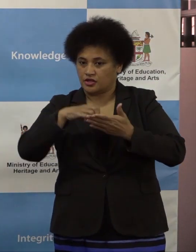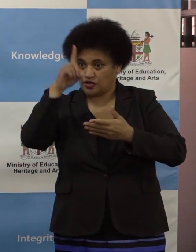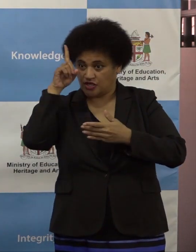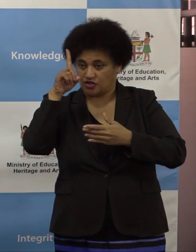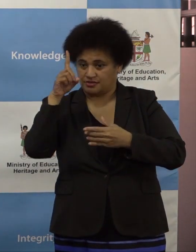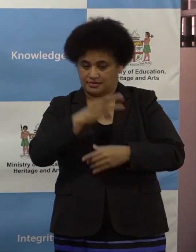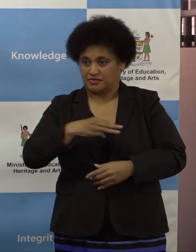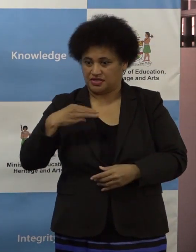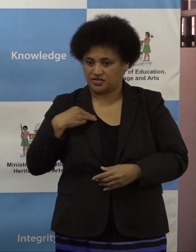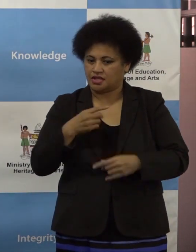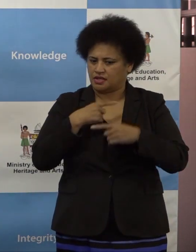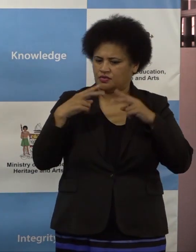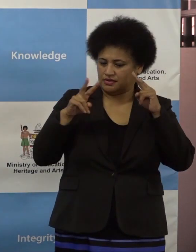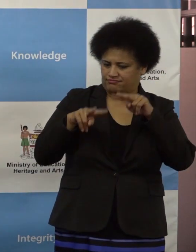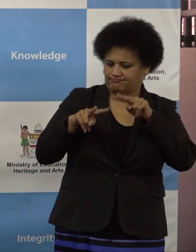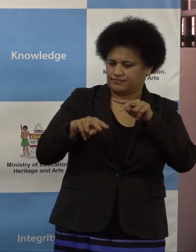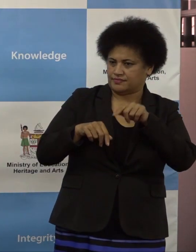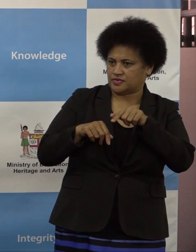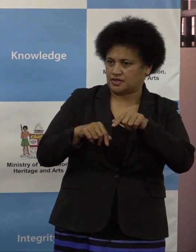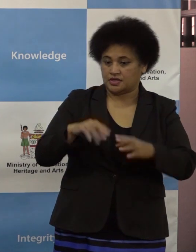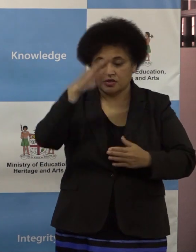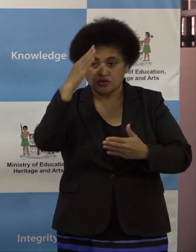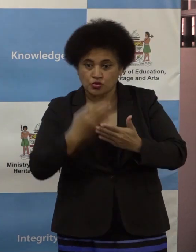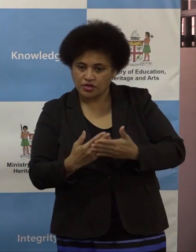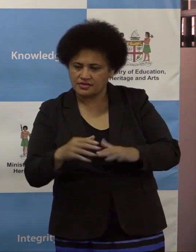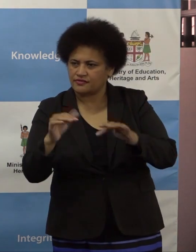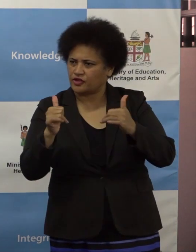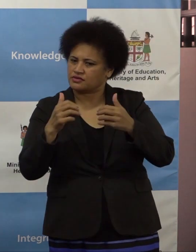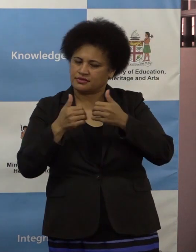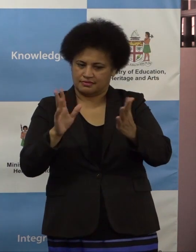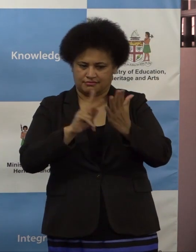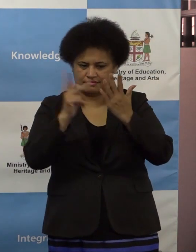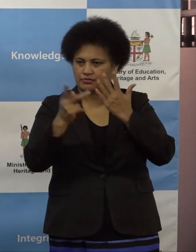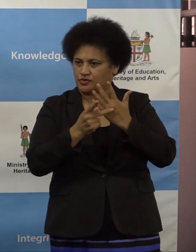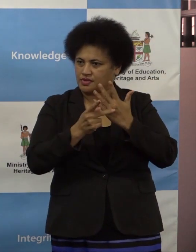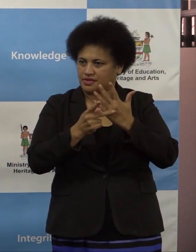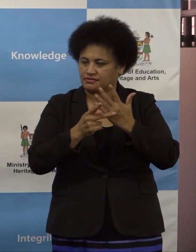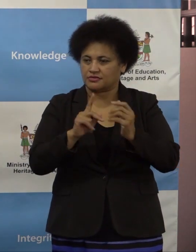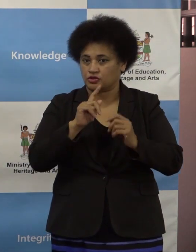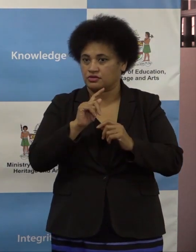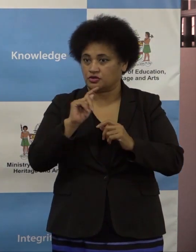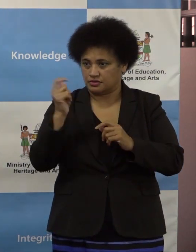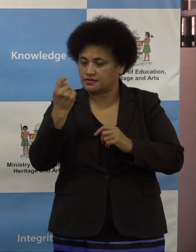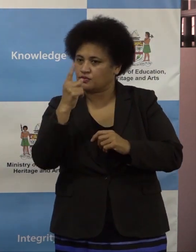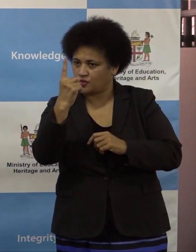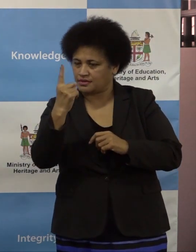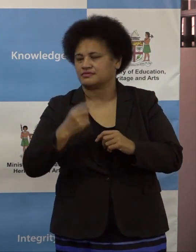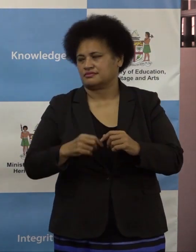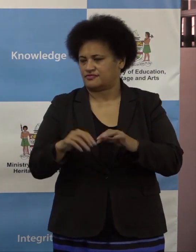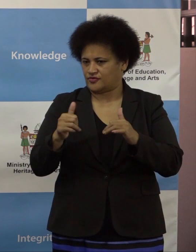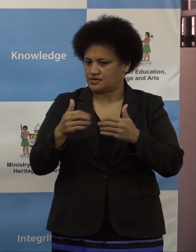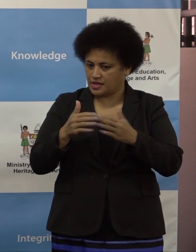actually looking at it, the students had started their projects in Term 1 and for some of the projects